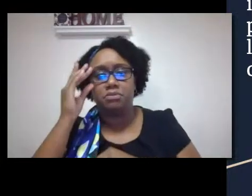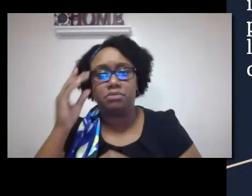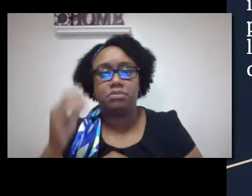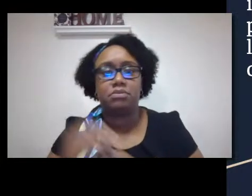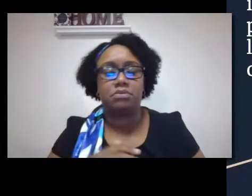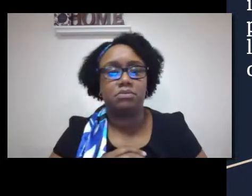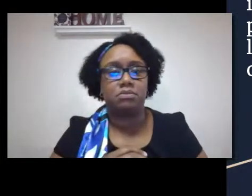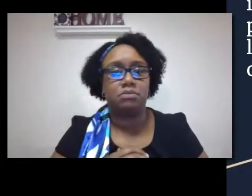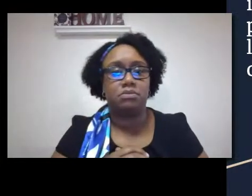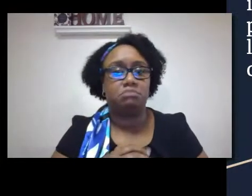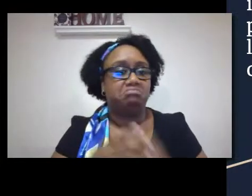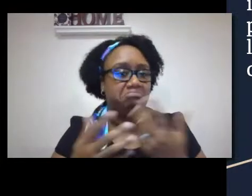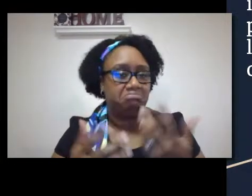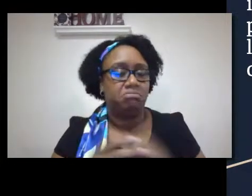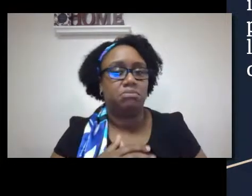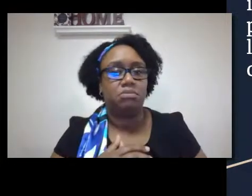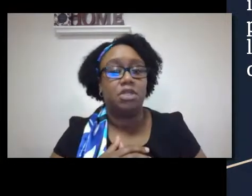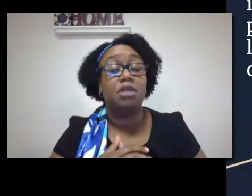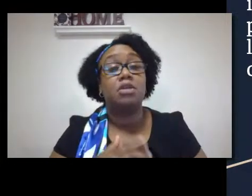technology use.